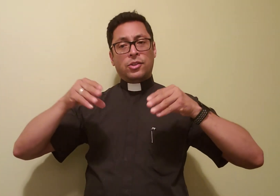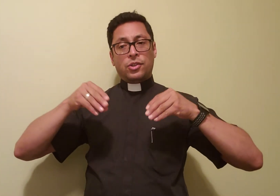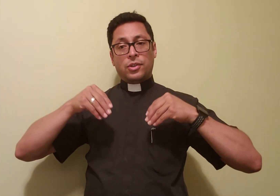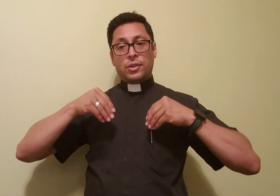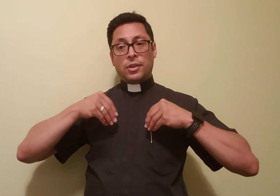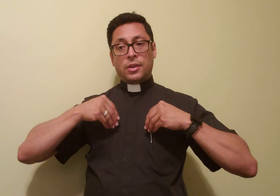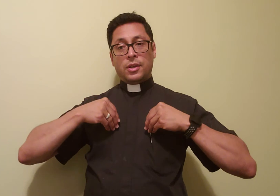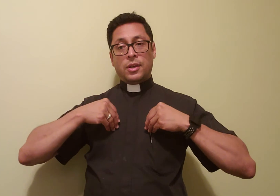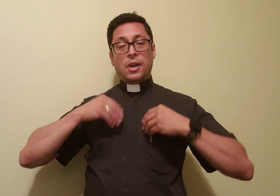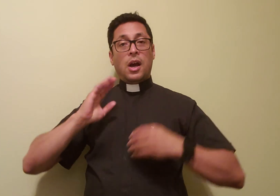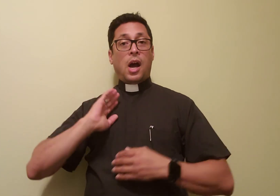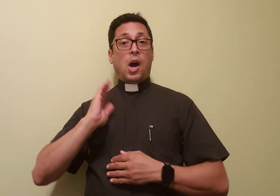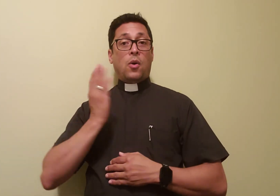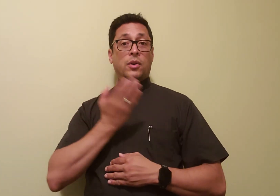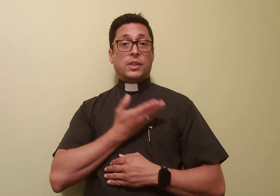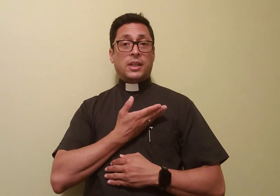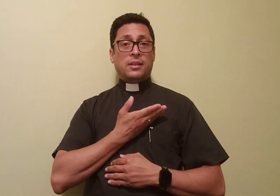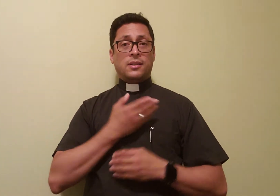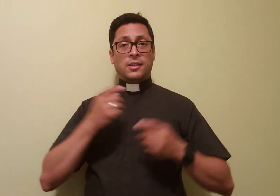our sins.